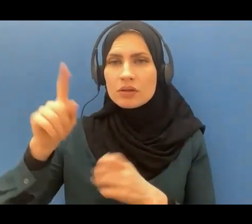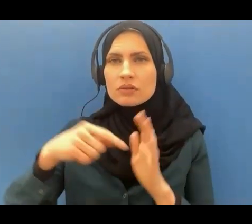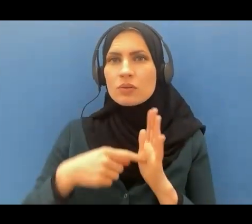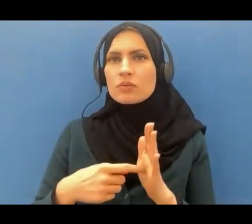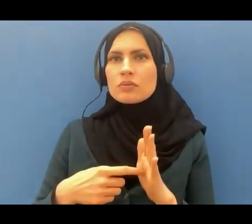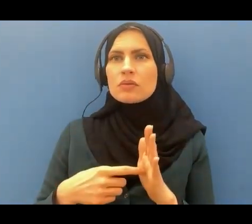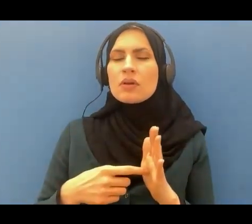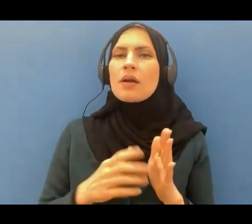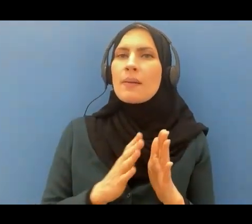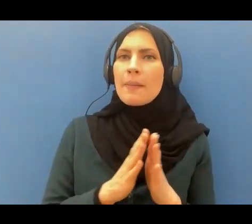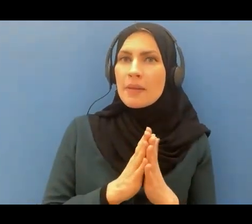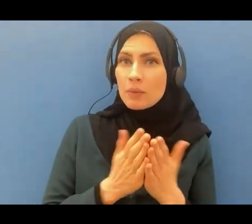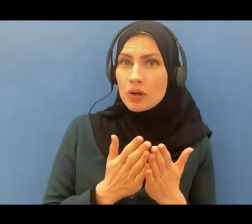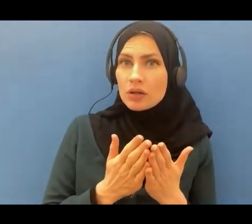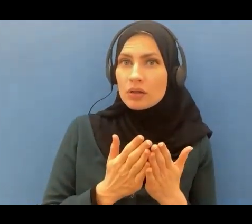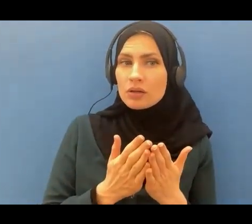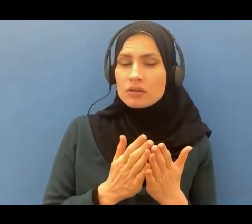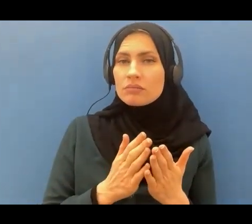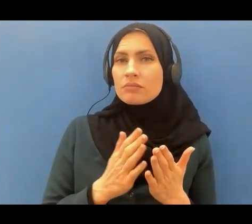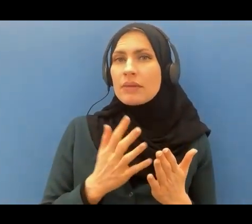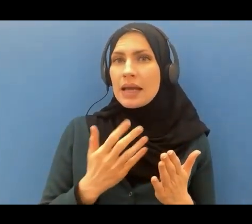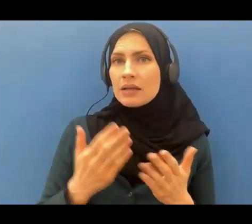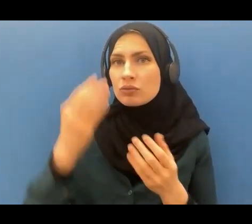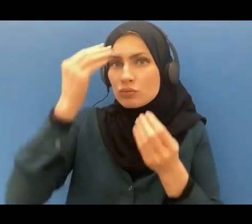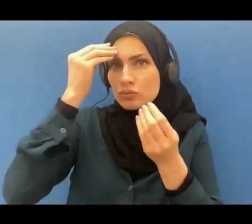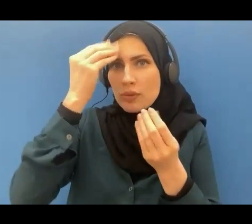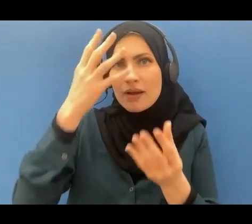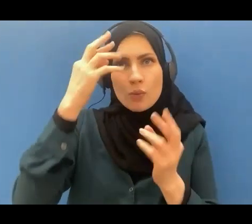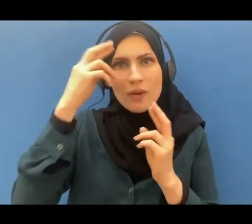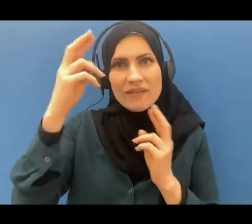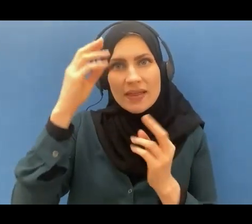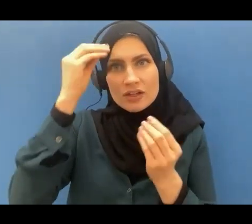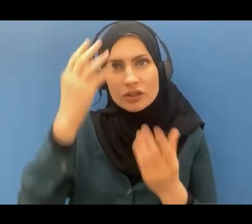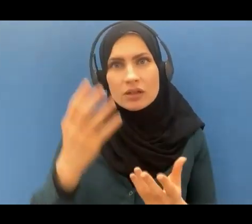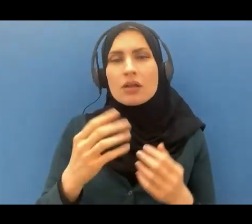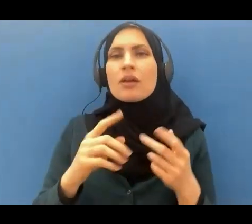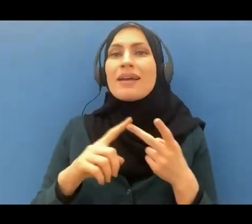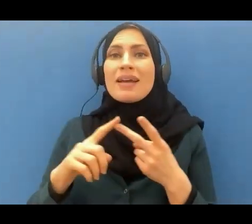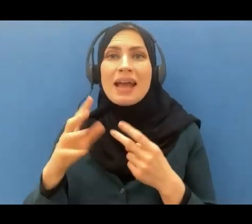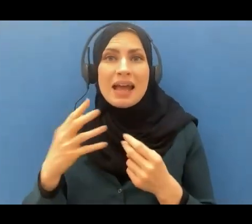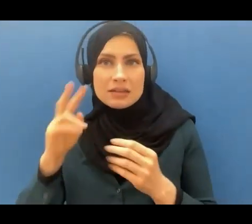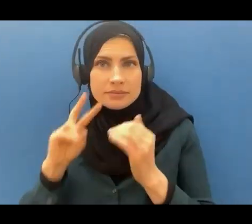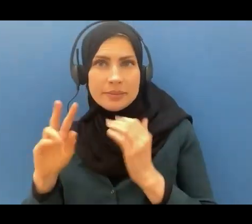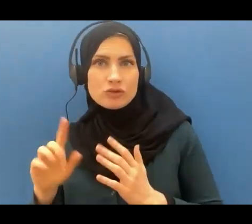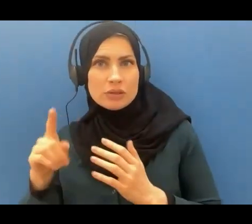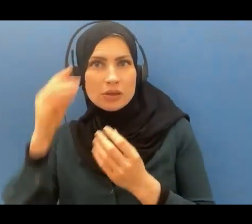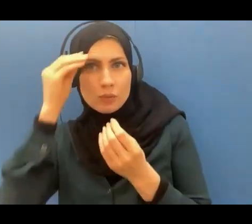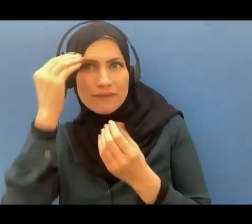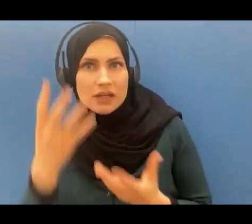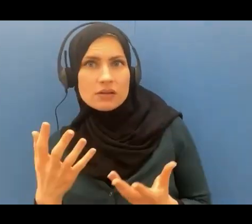and its revelation and the one who revealed it if it is coming from the